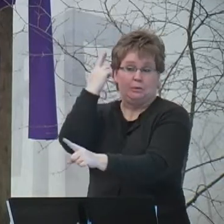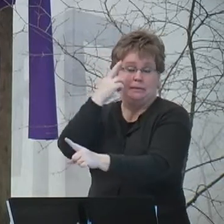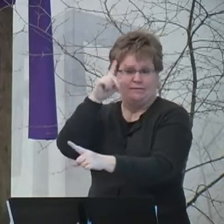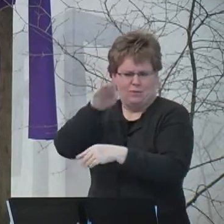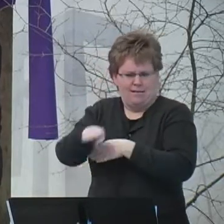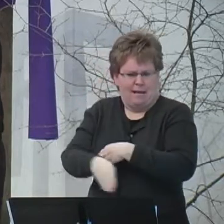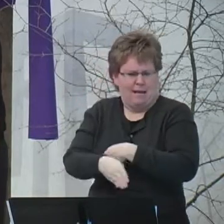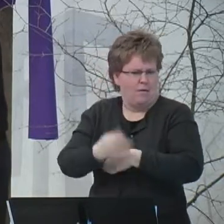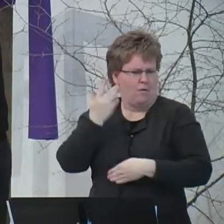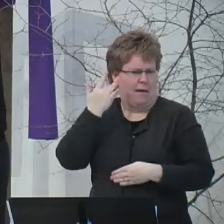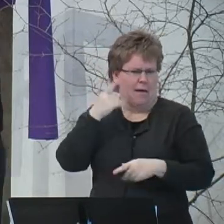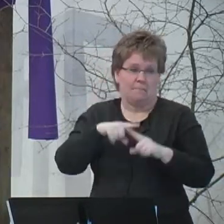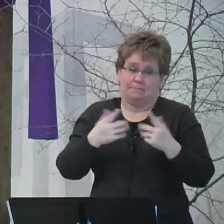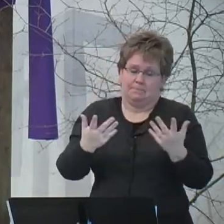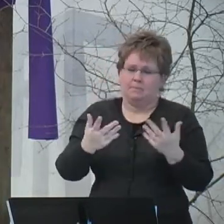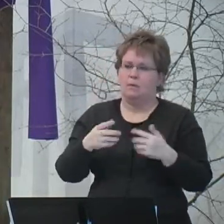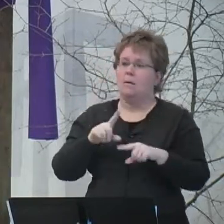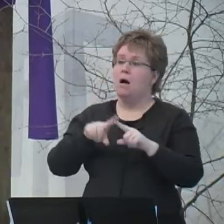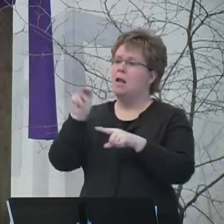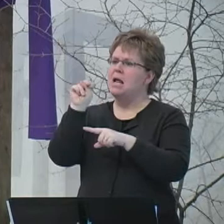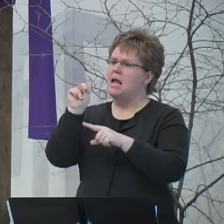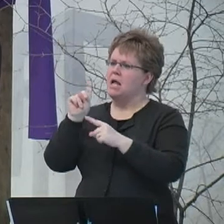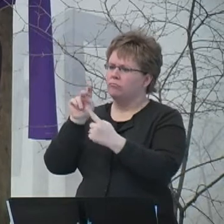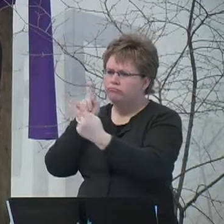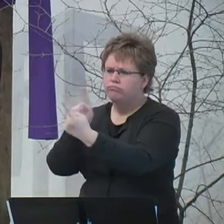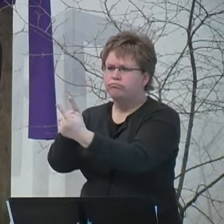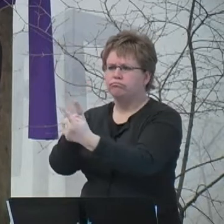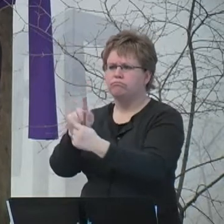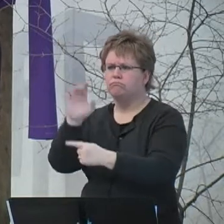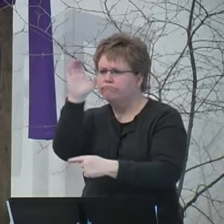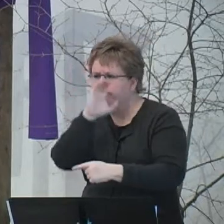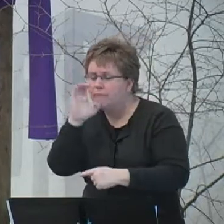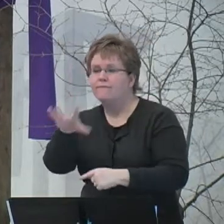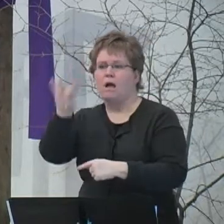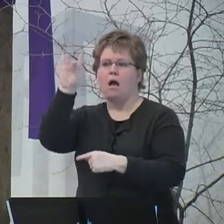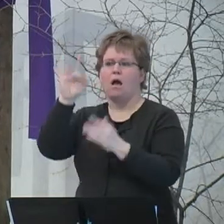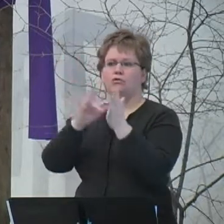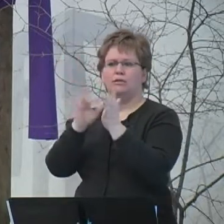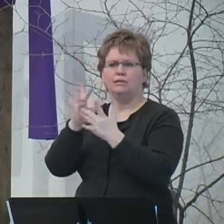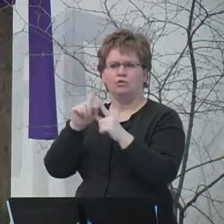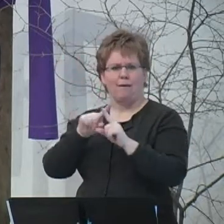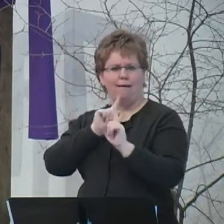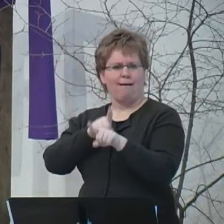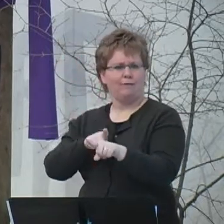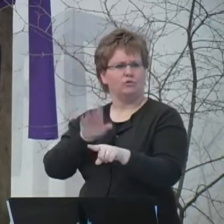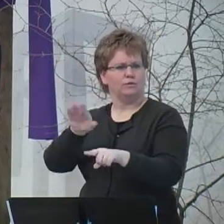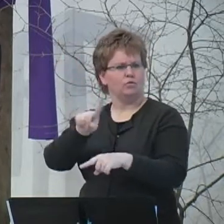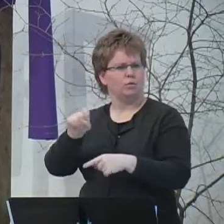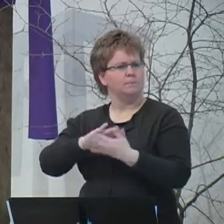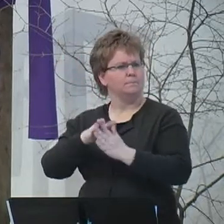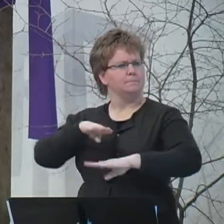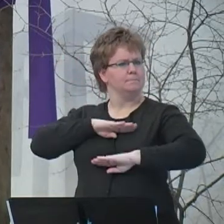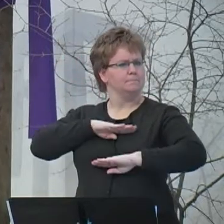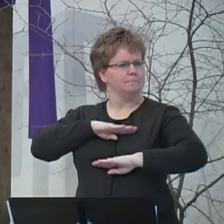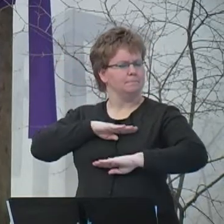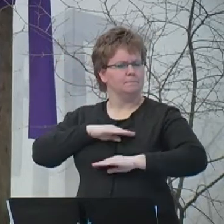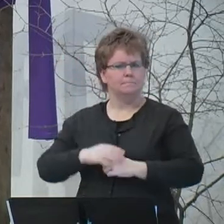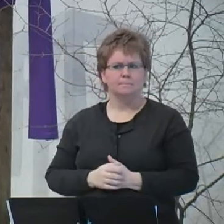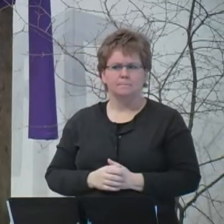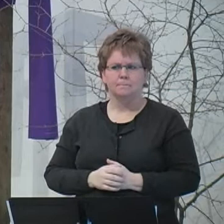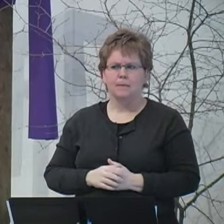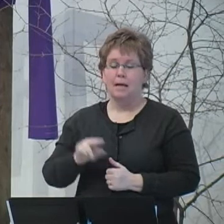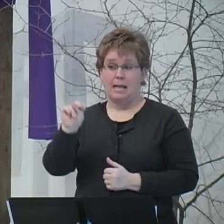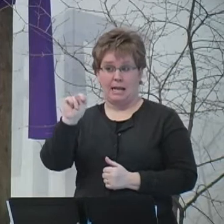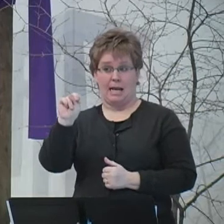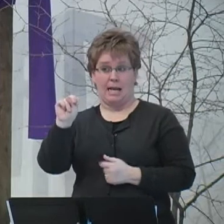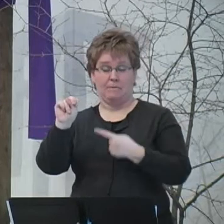It didn't stop Nicodemus from seeking Jesus out and trying to find some answers. Nicodemus, I